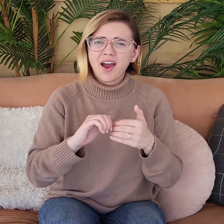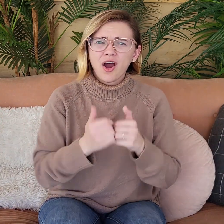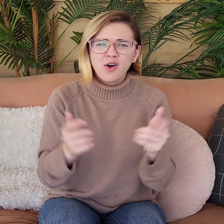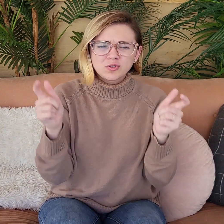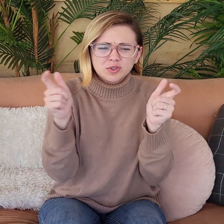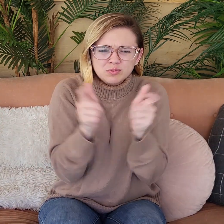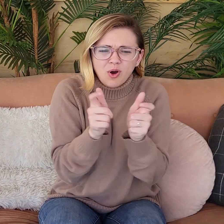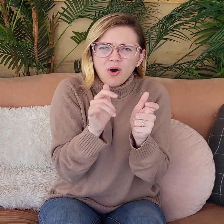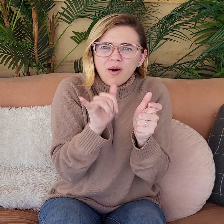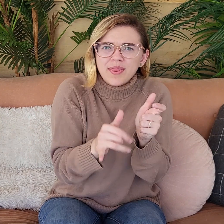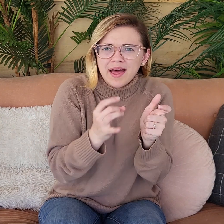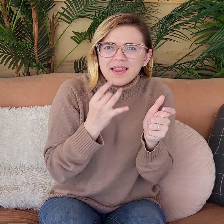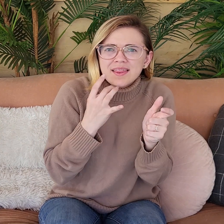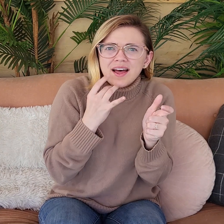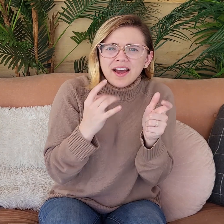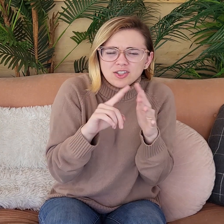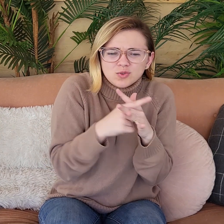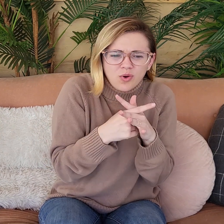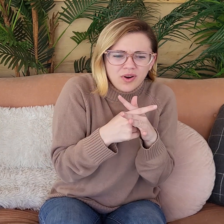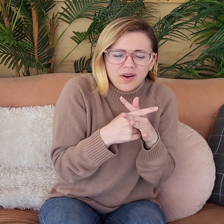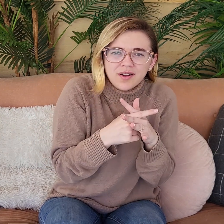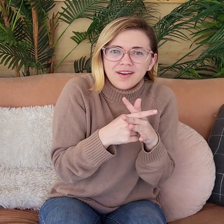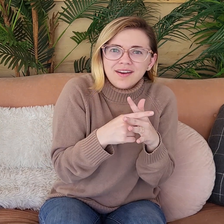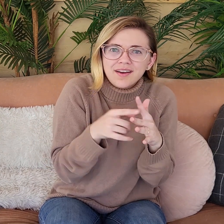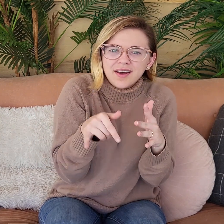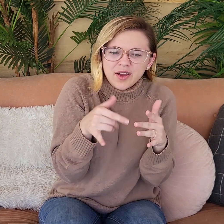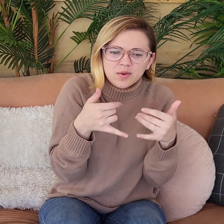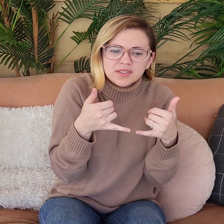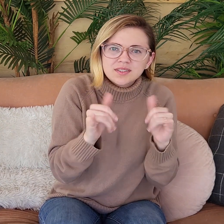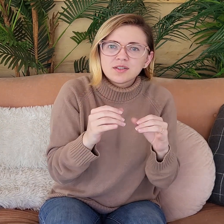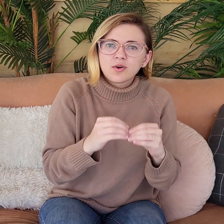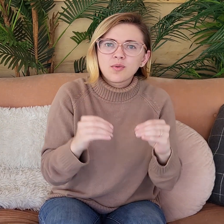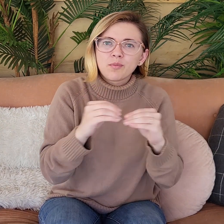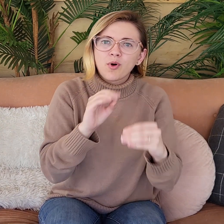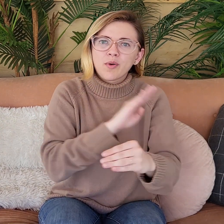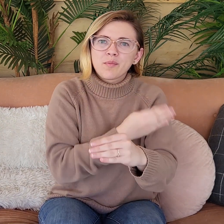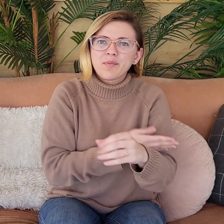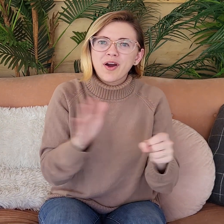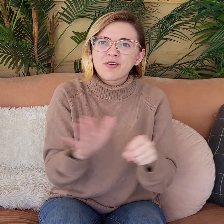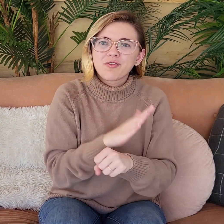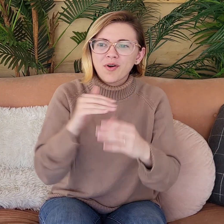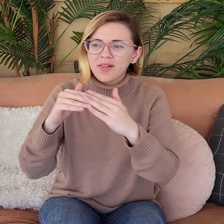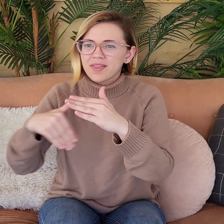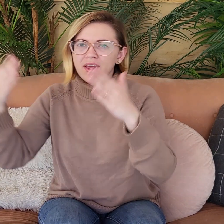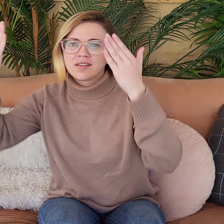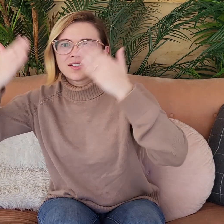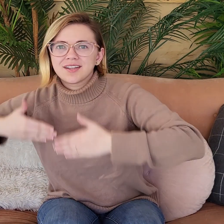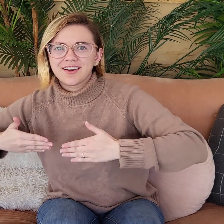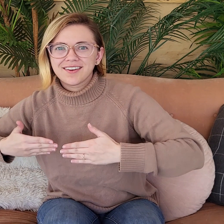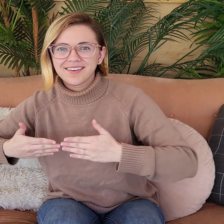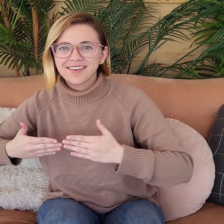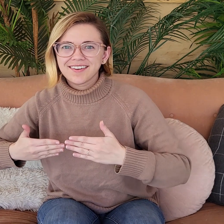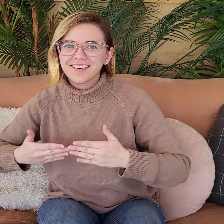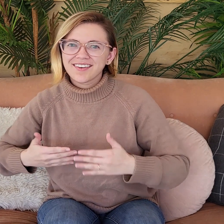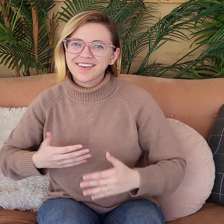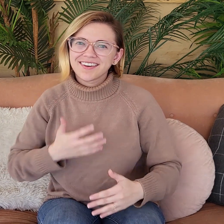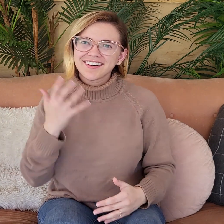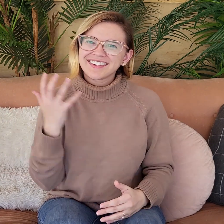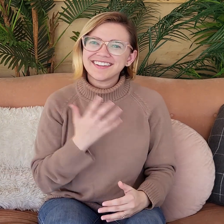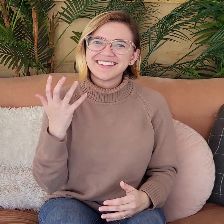felt safe. It doesn't matter how small the light is that starts, it will still be more powerful